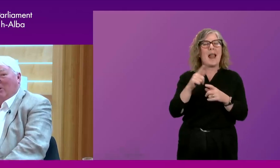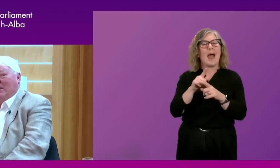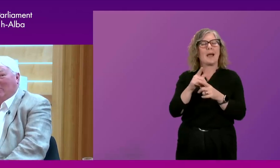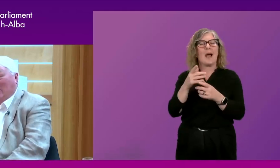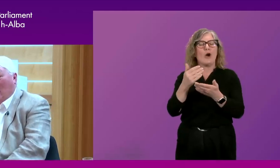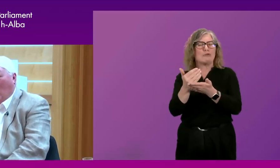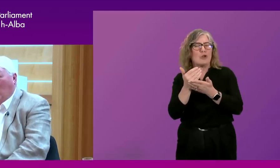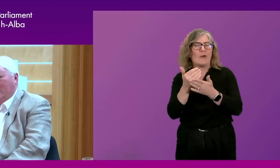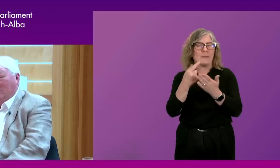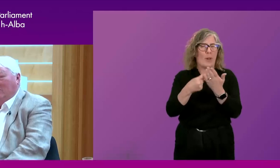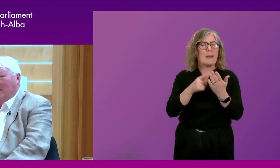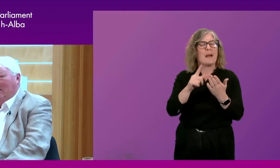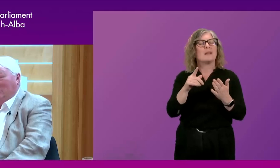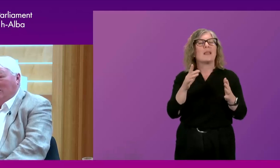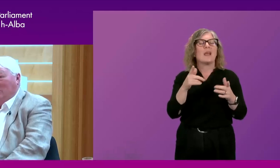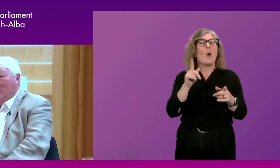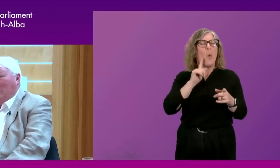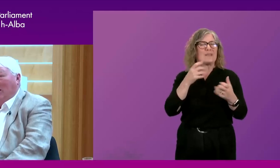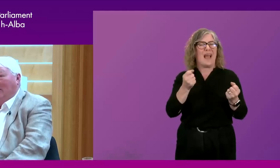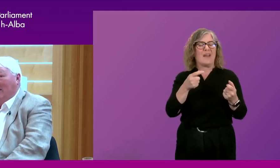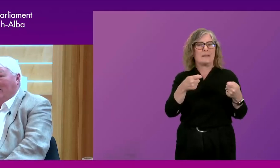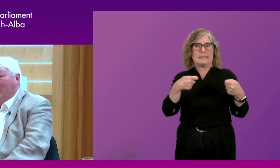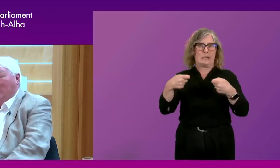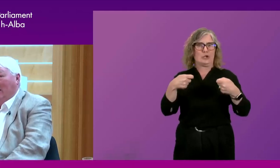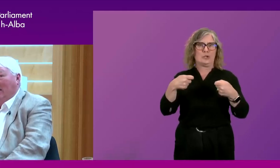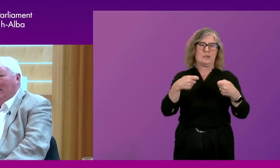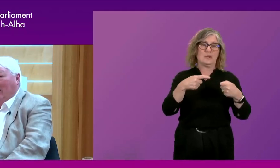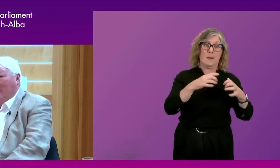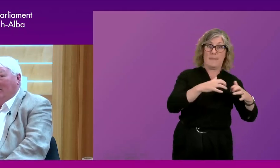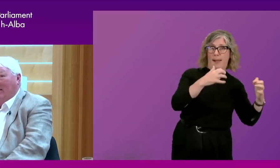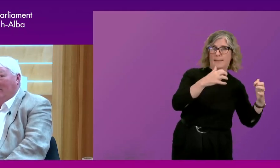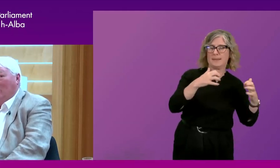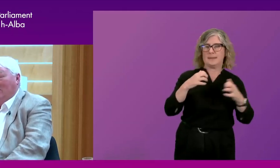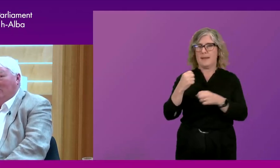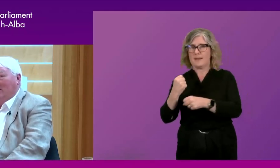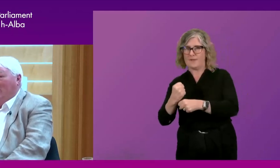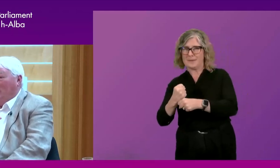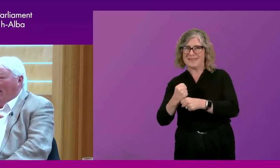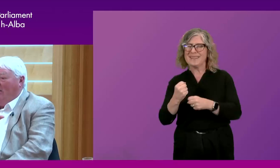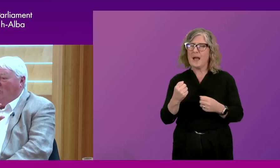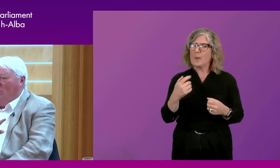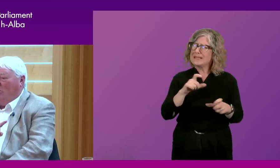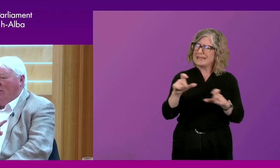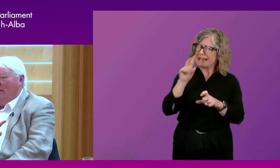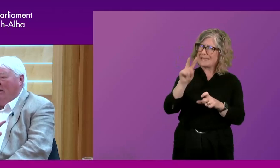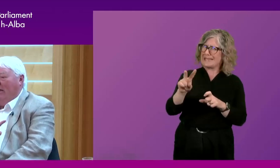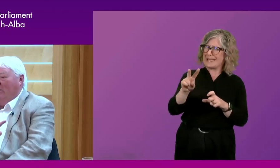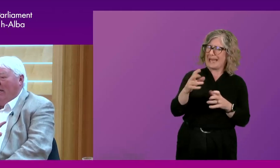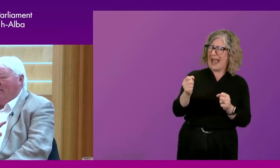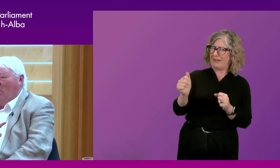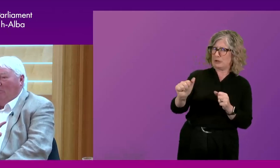policy. But there are always going to be tensions between parliaments and between governments and I think we still see those. I do not share